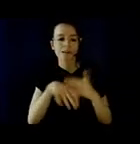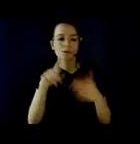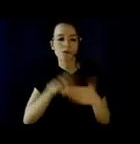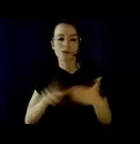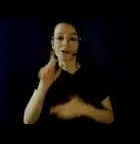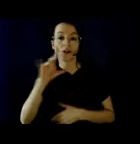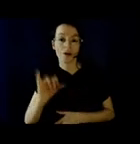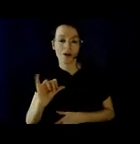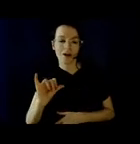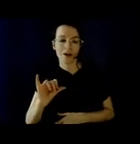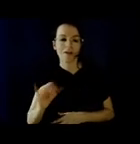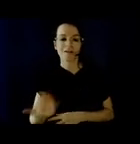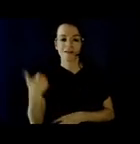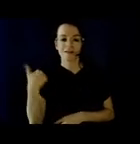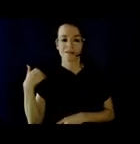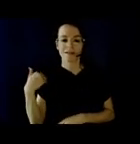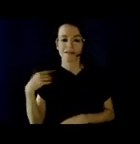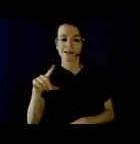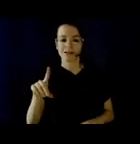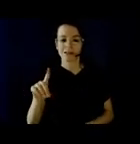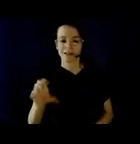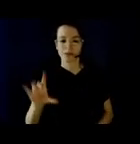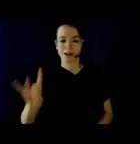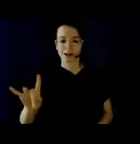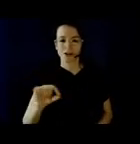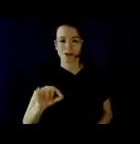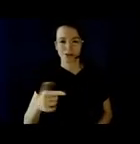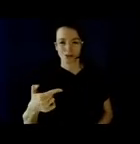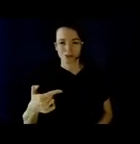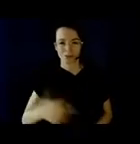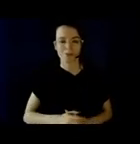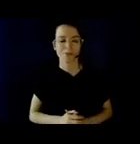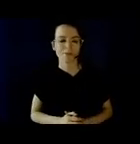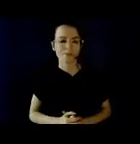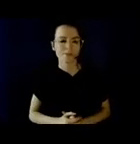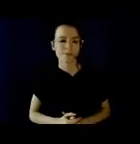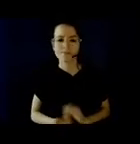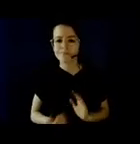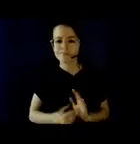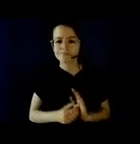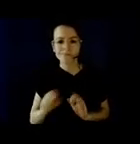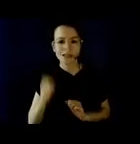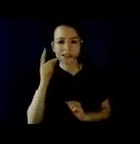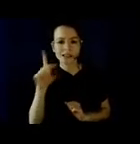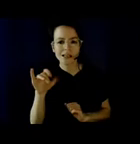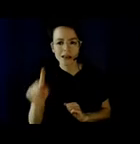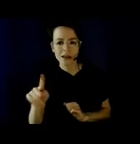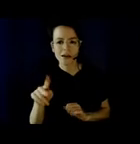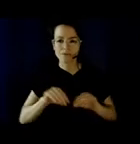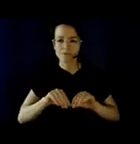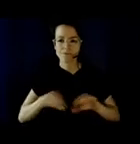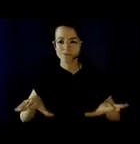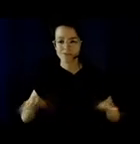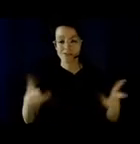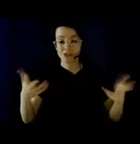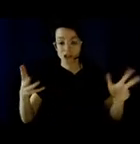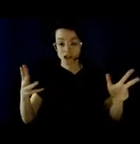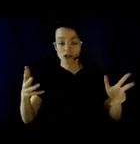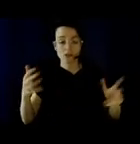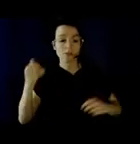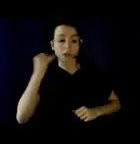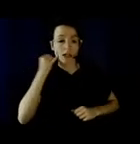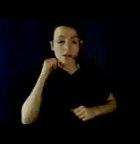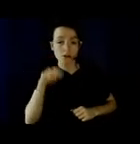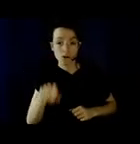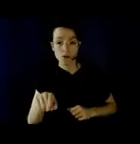2021. Again, the links to these documents and outcomes have been sent to you, but if you registered for the workshop